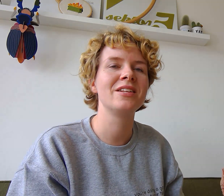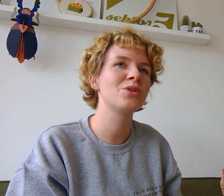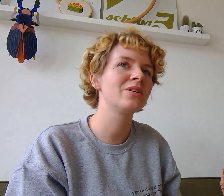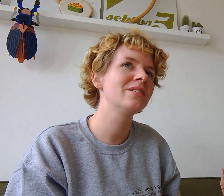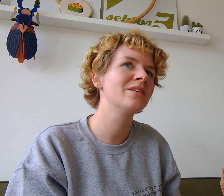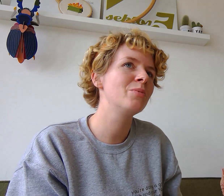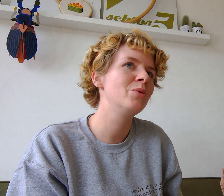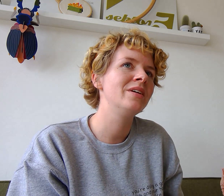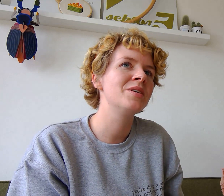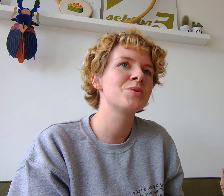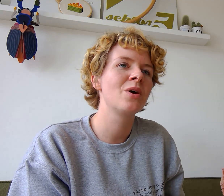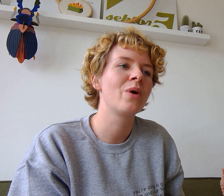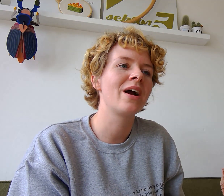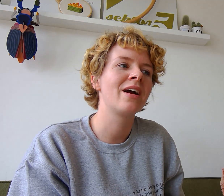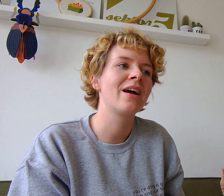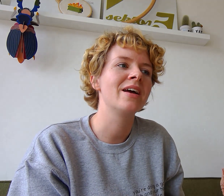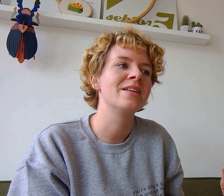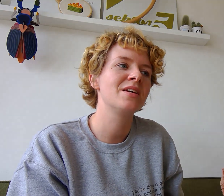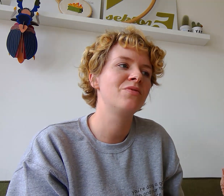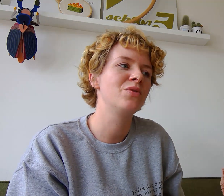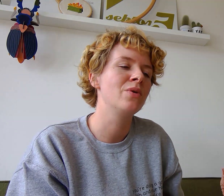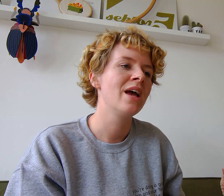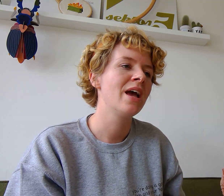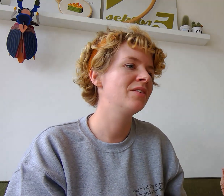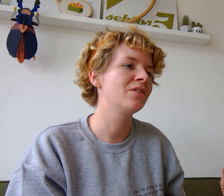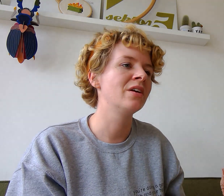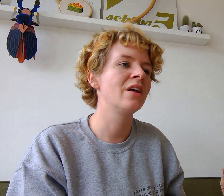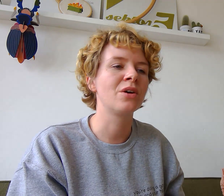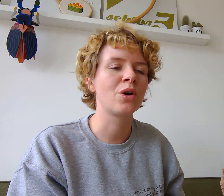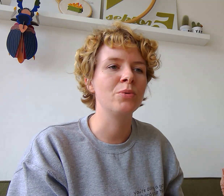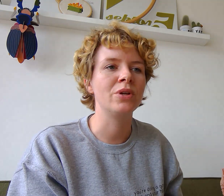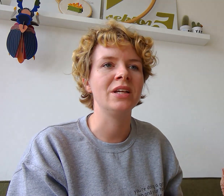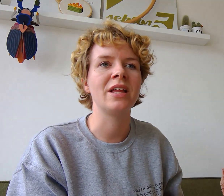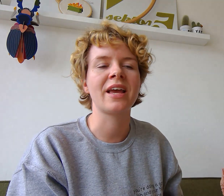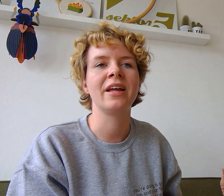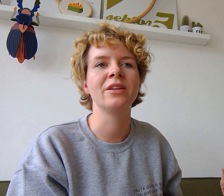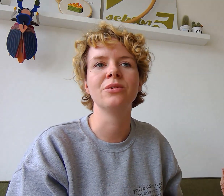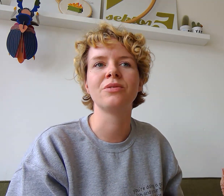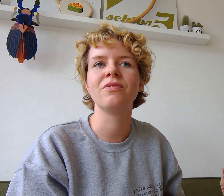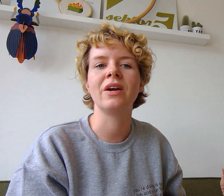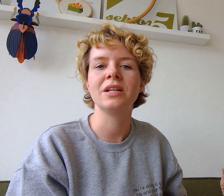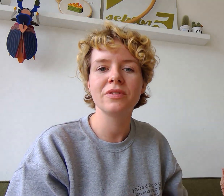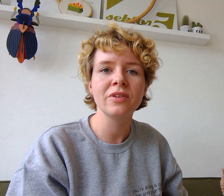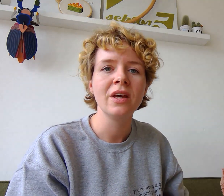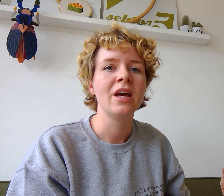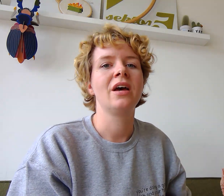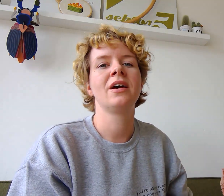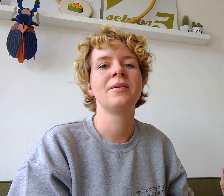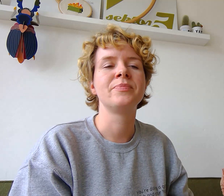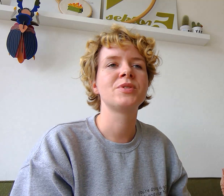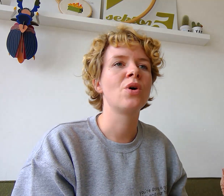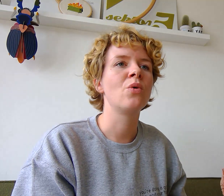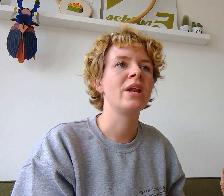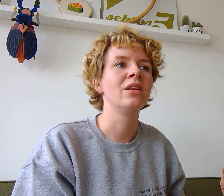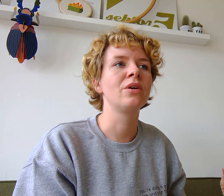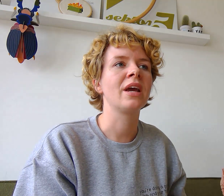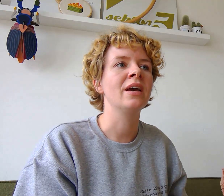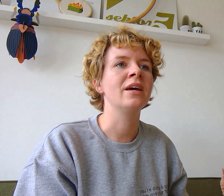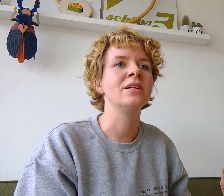certain communities, whereas if you enter another community that can look very different. So when I look at,